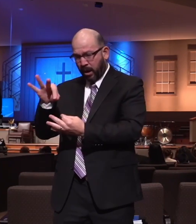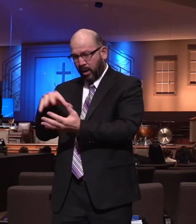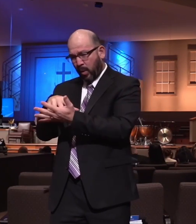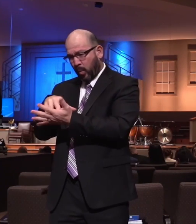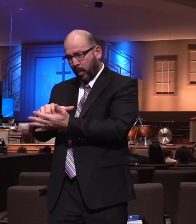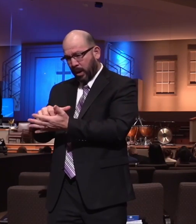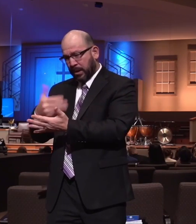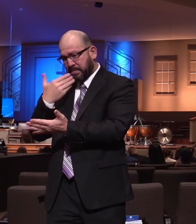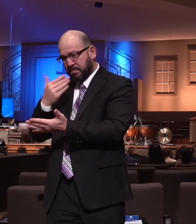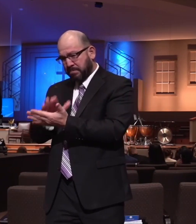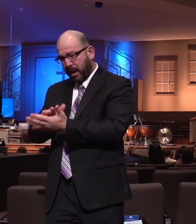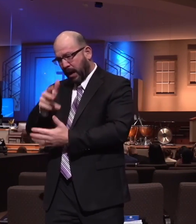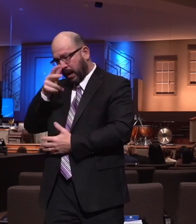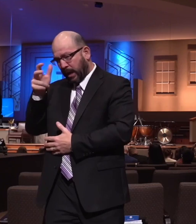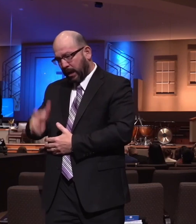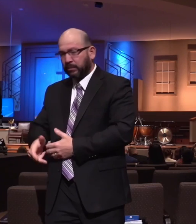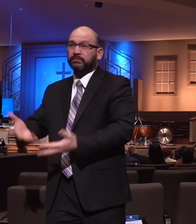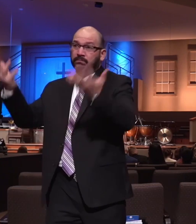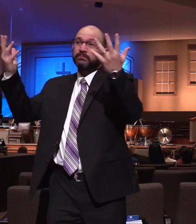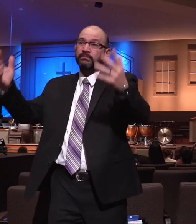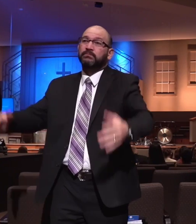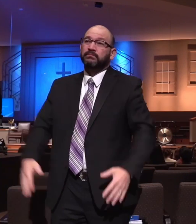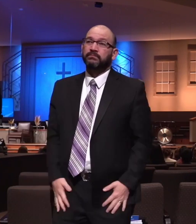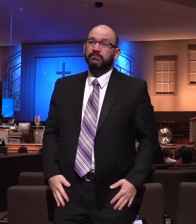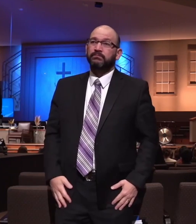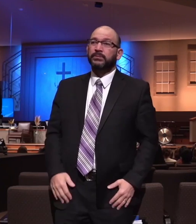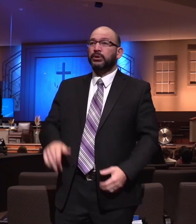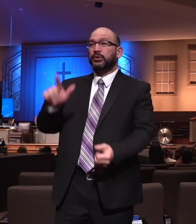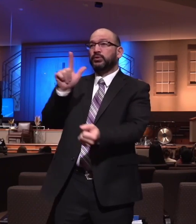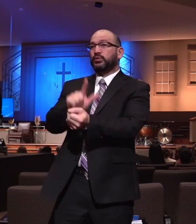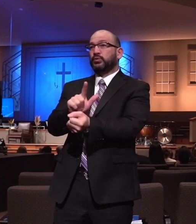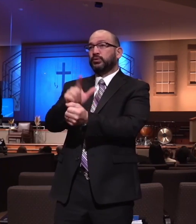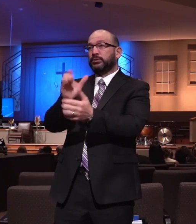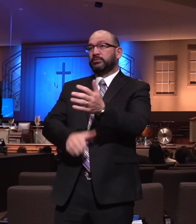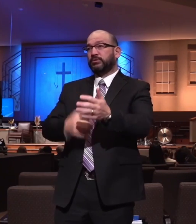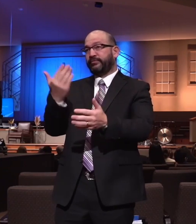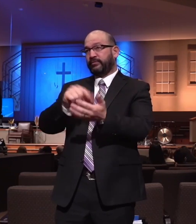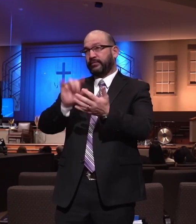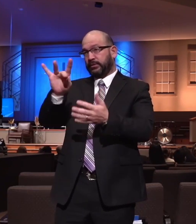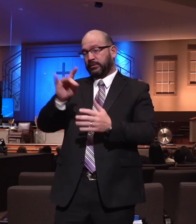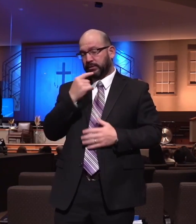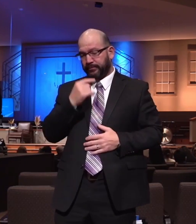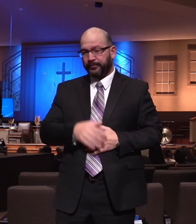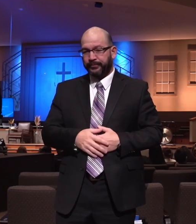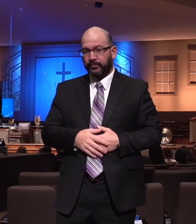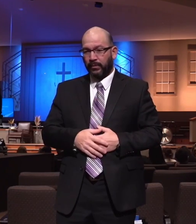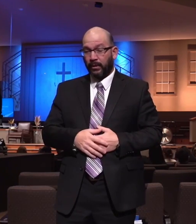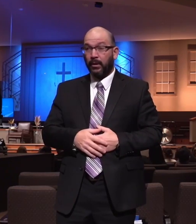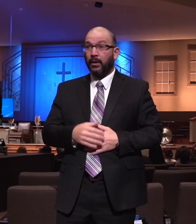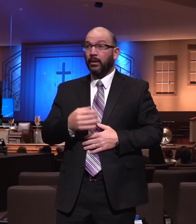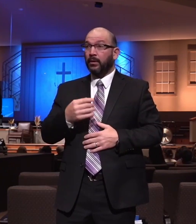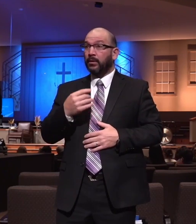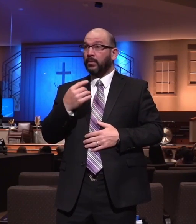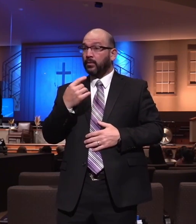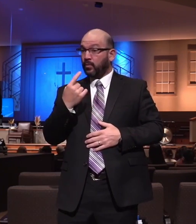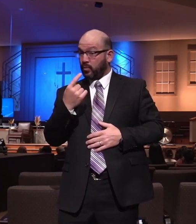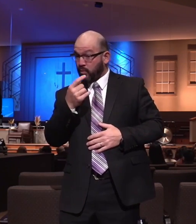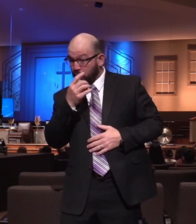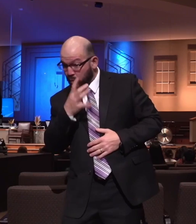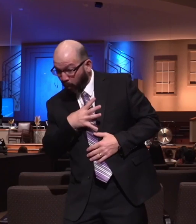Physical rejoicing. Luke chapter 15 and verse number eight says this. Either what woman, having ten pieces of silver, if she lose one